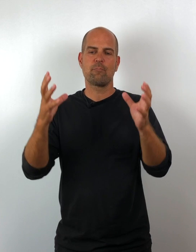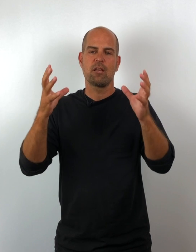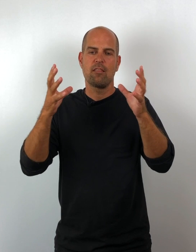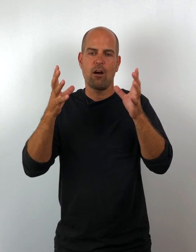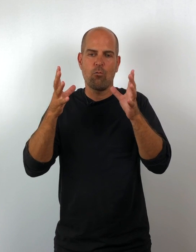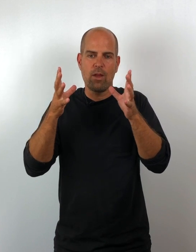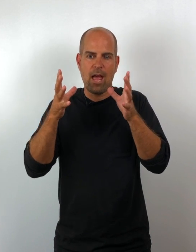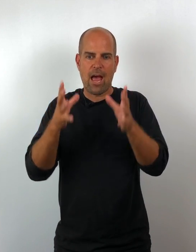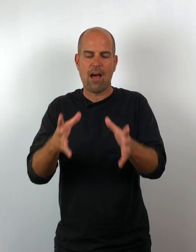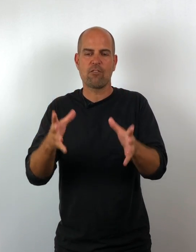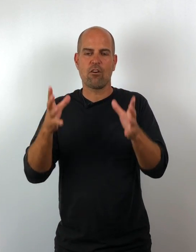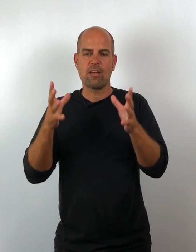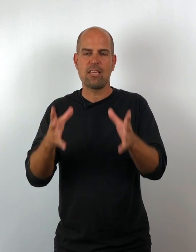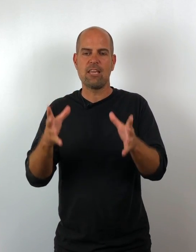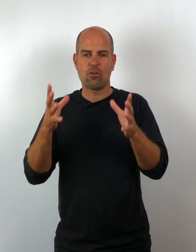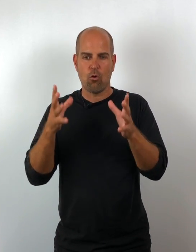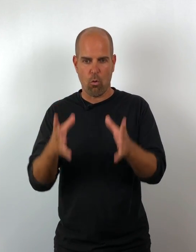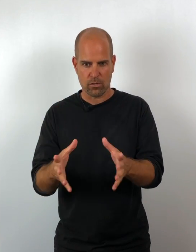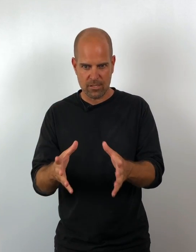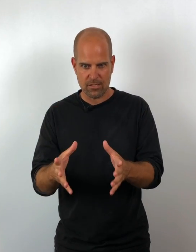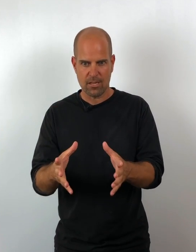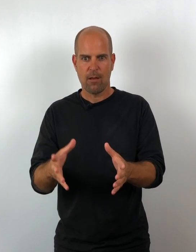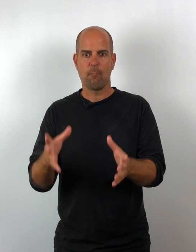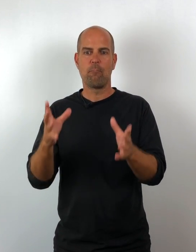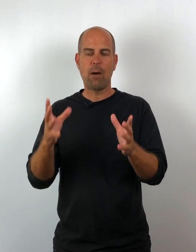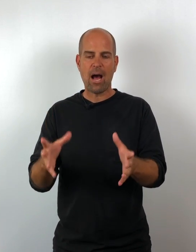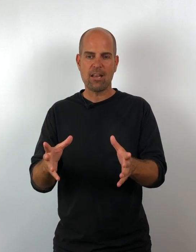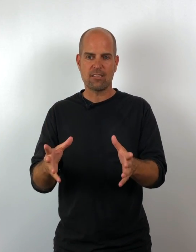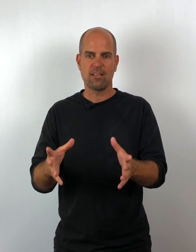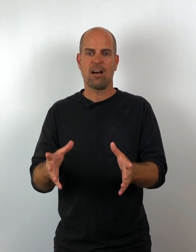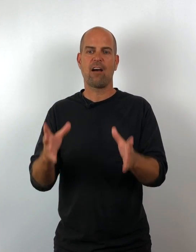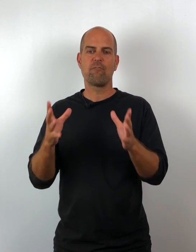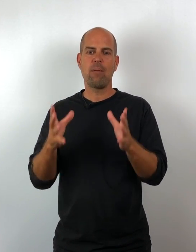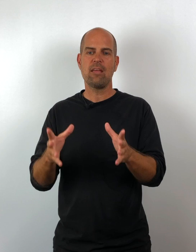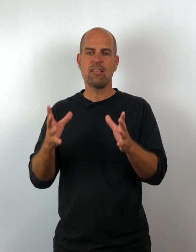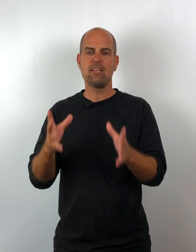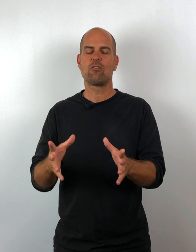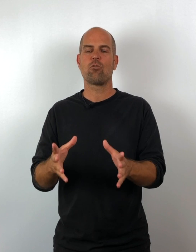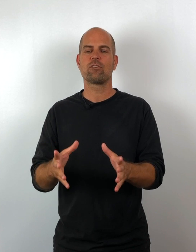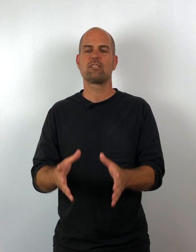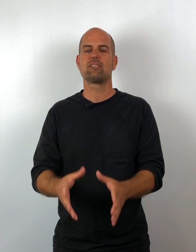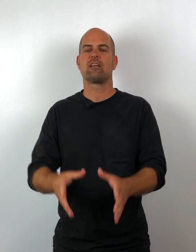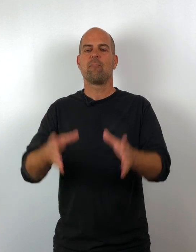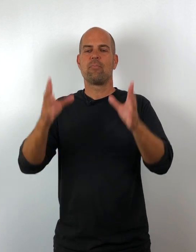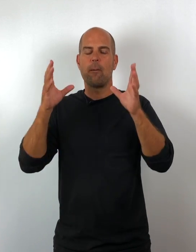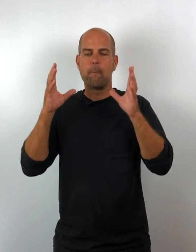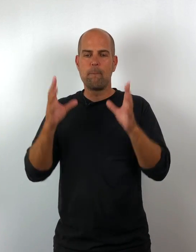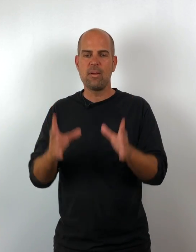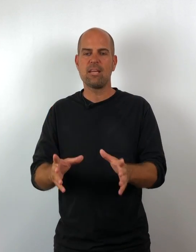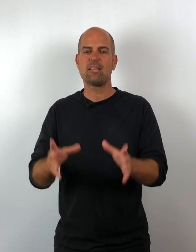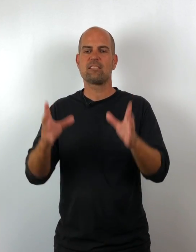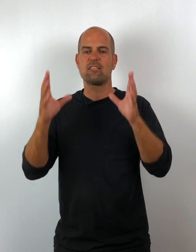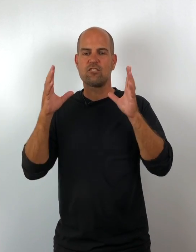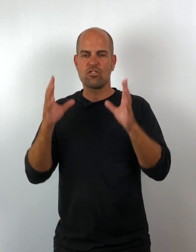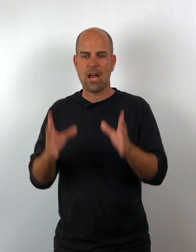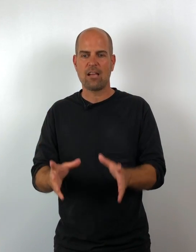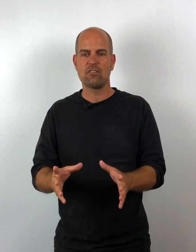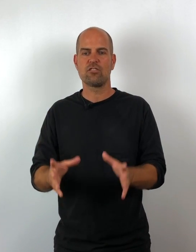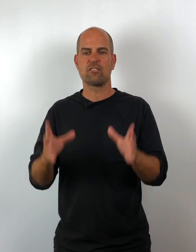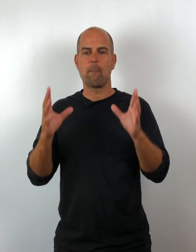that we have in our e-courses, but I've made the e-courses the biggest challenges, the